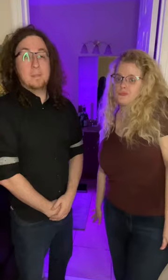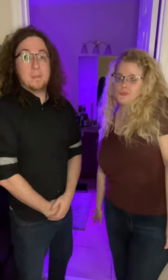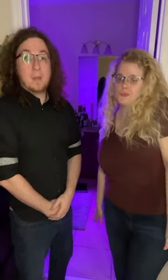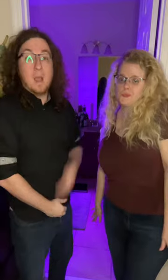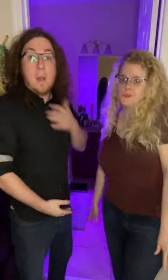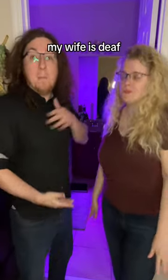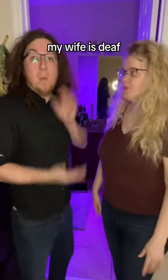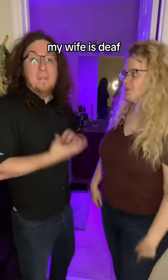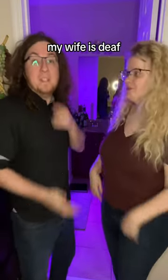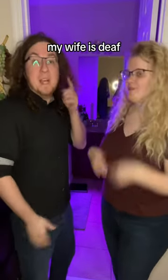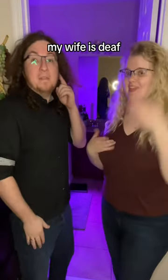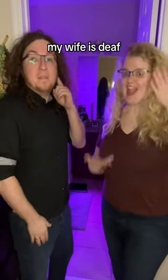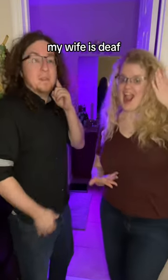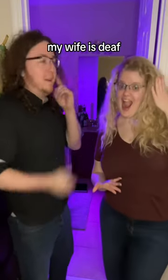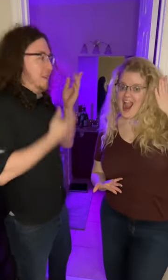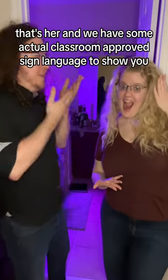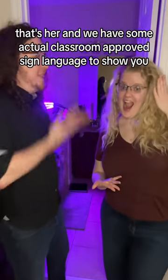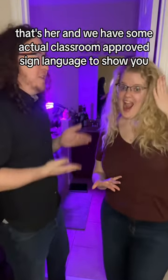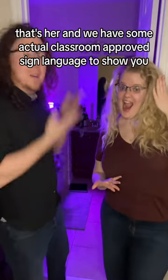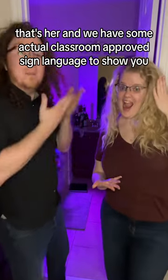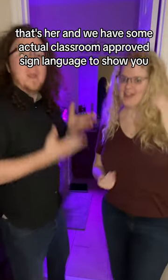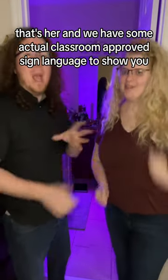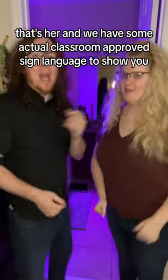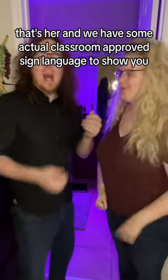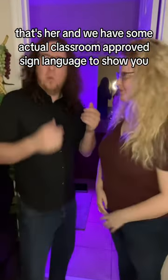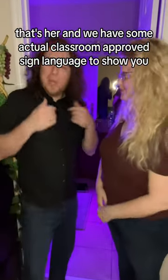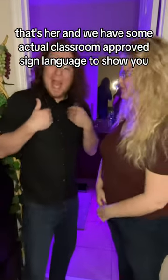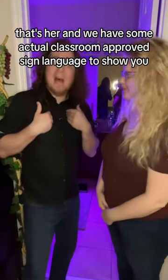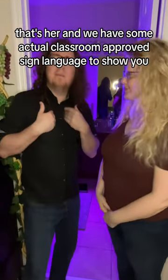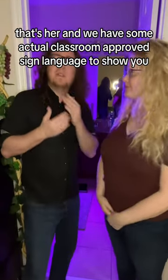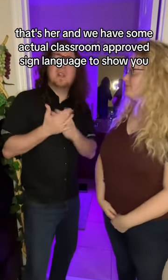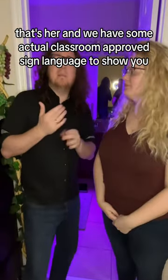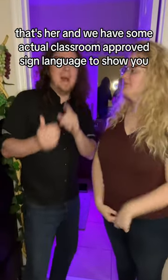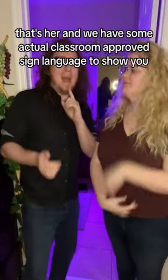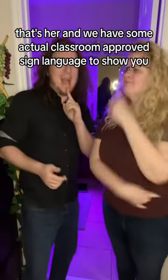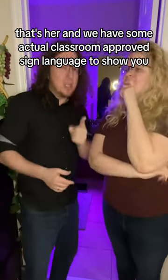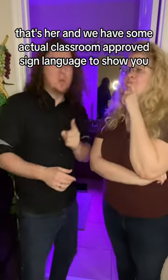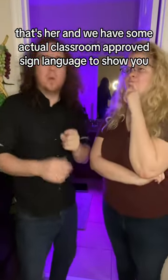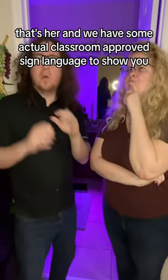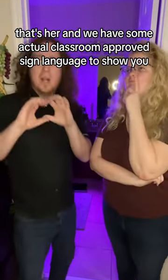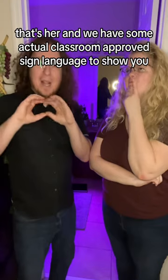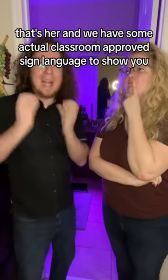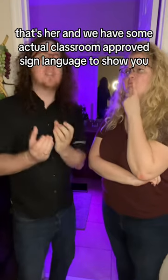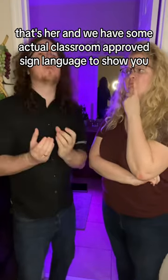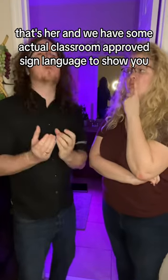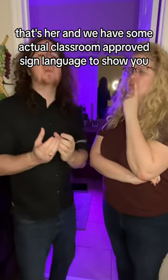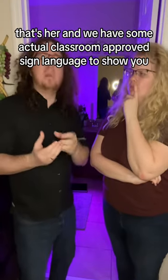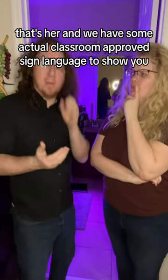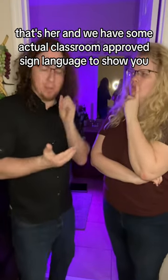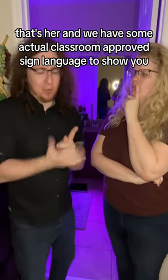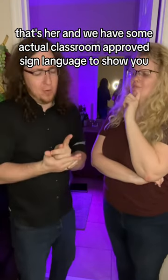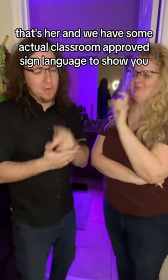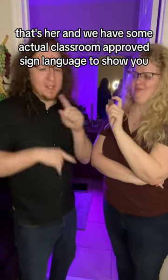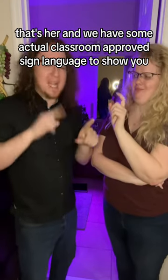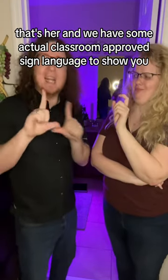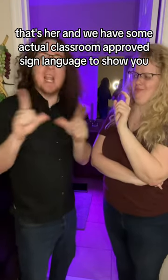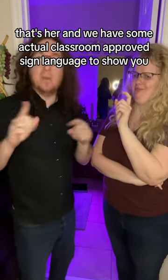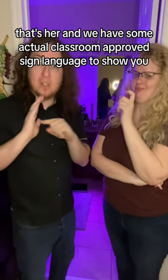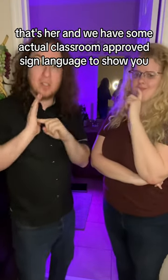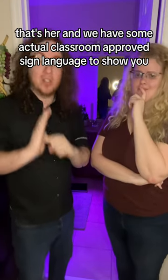My wife is deaf, that's her, and we have some actual classroom approved sign language to show